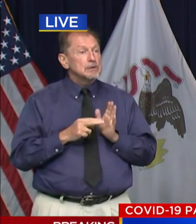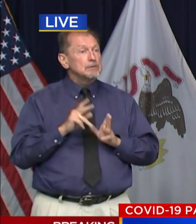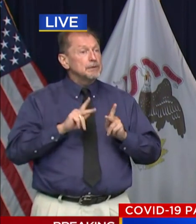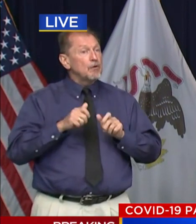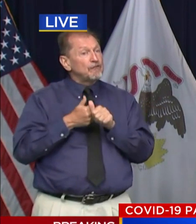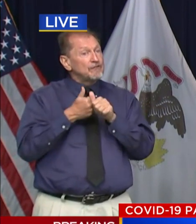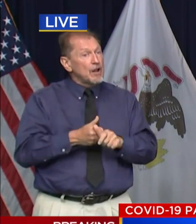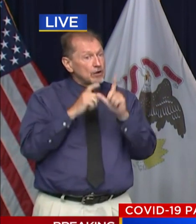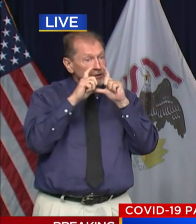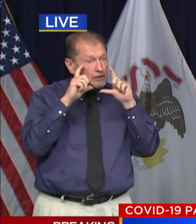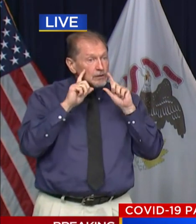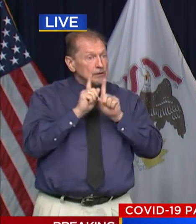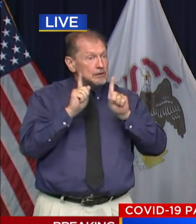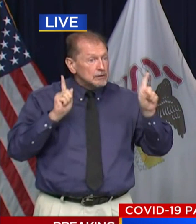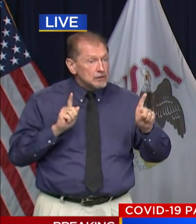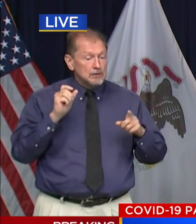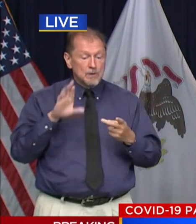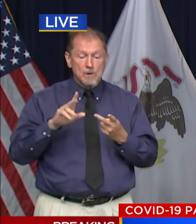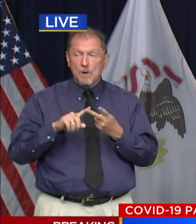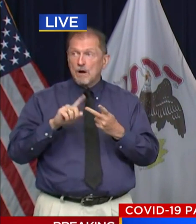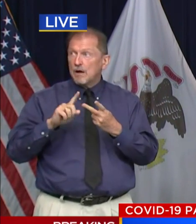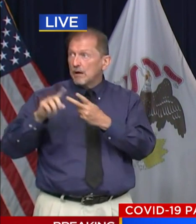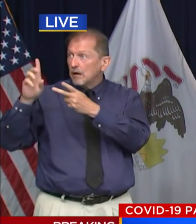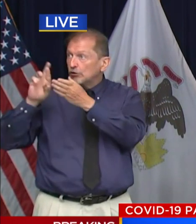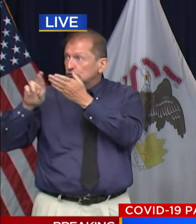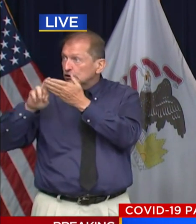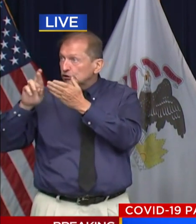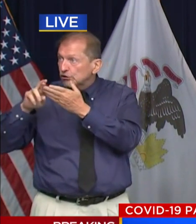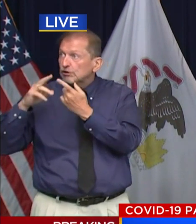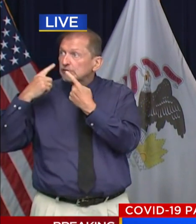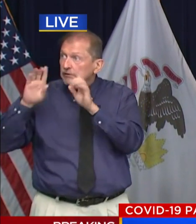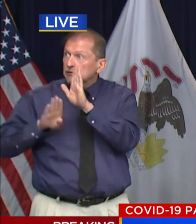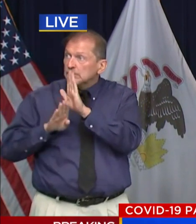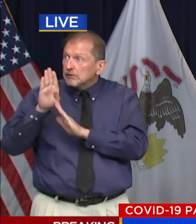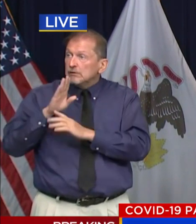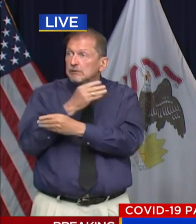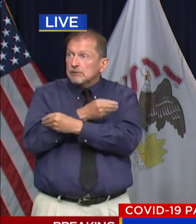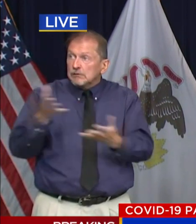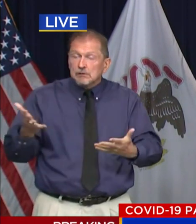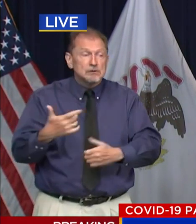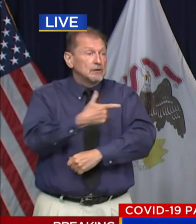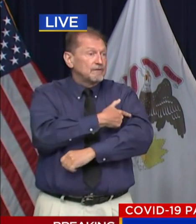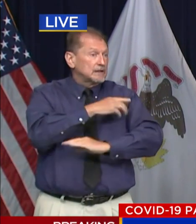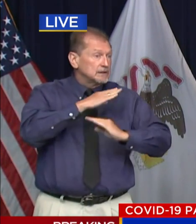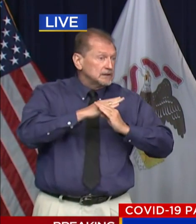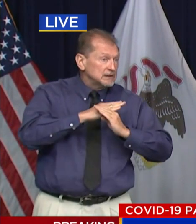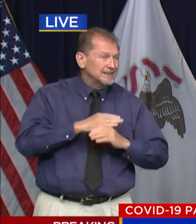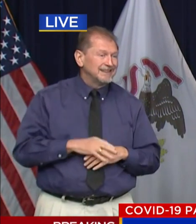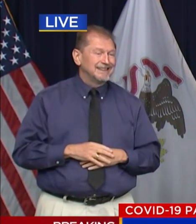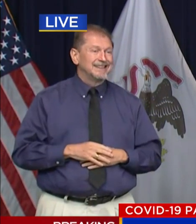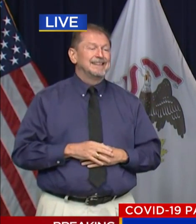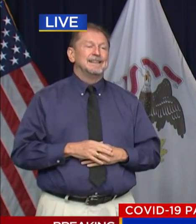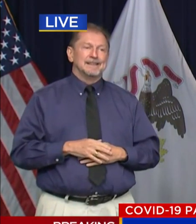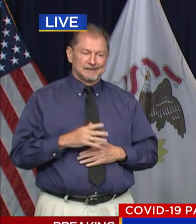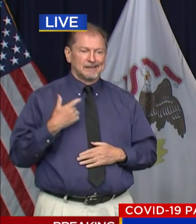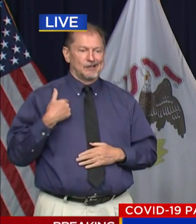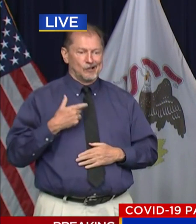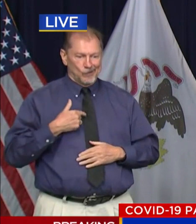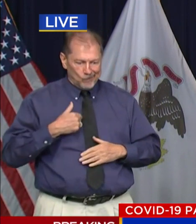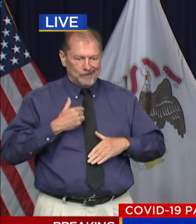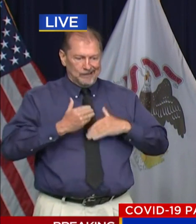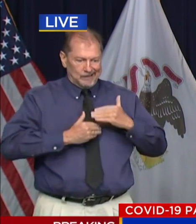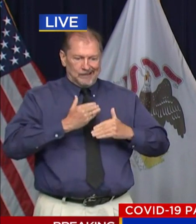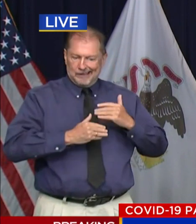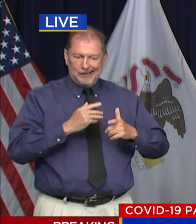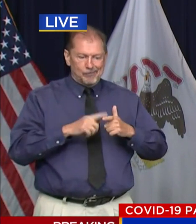or with an effective treatment or a vaccine, we are going to be fighting for our economic recovery with one hand